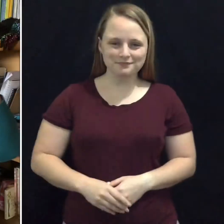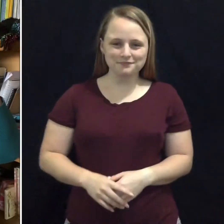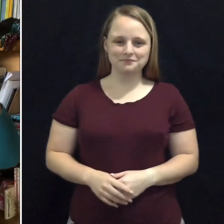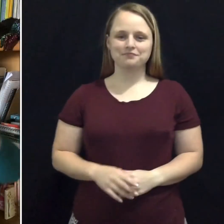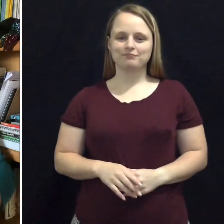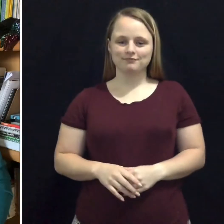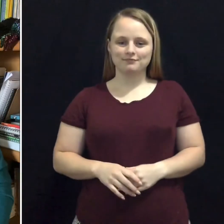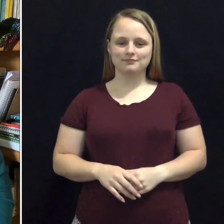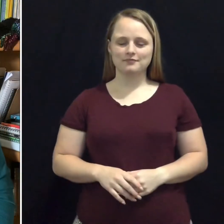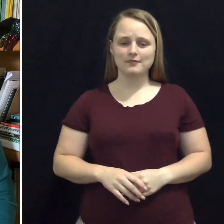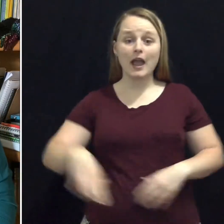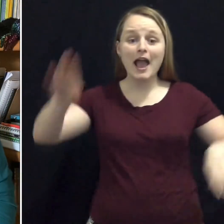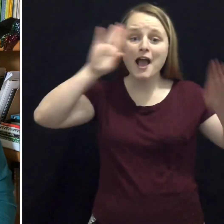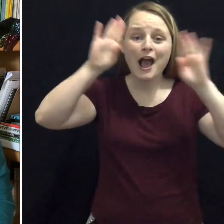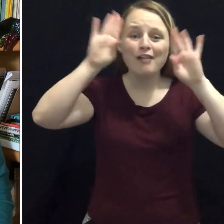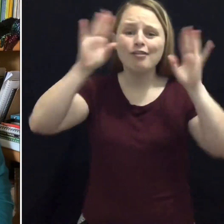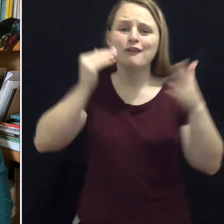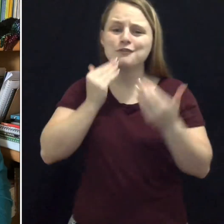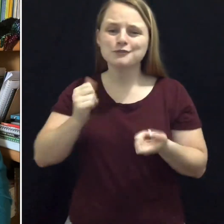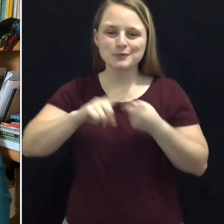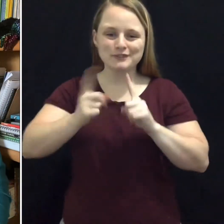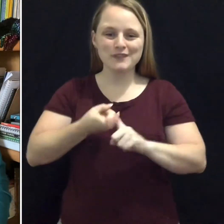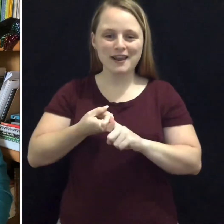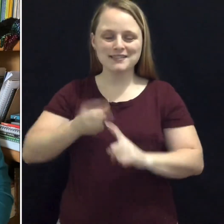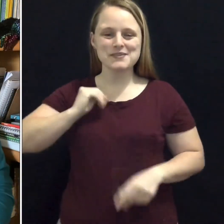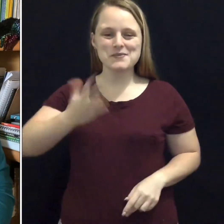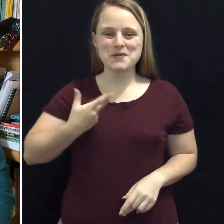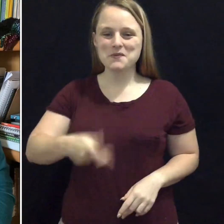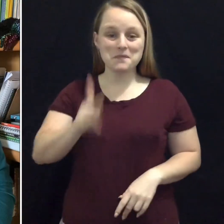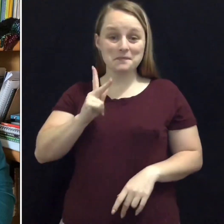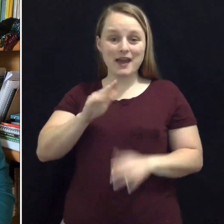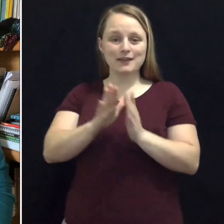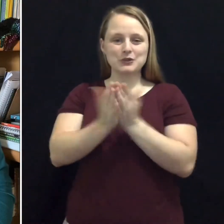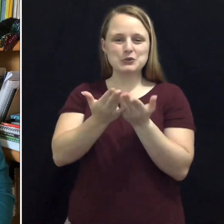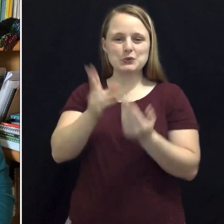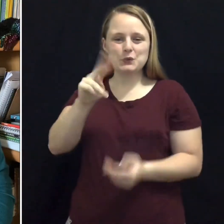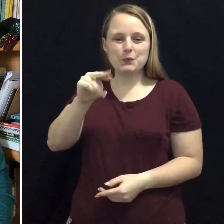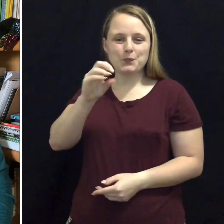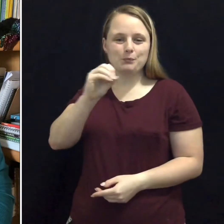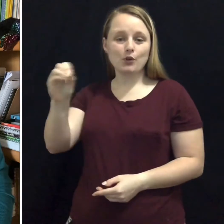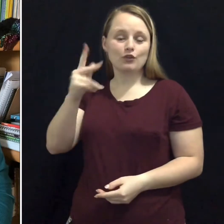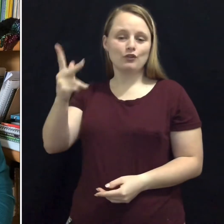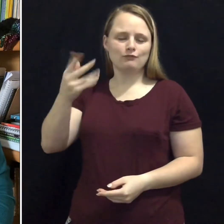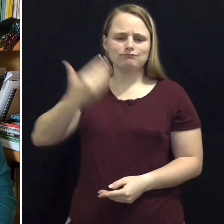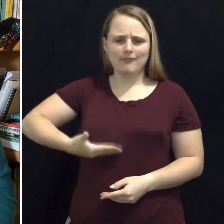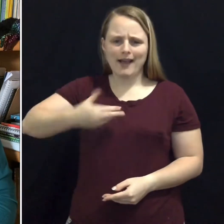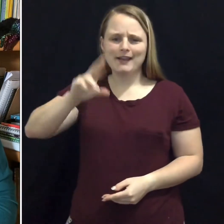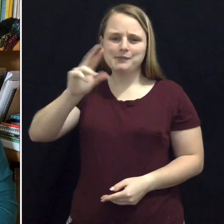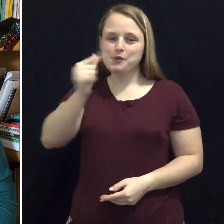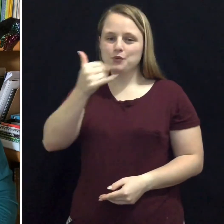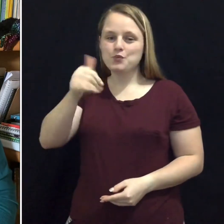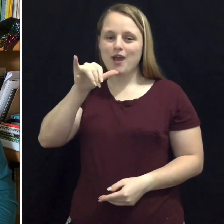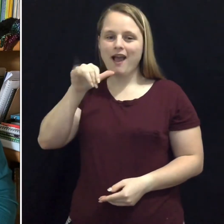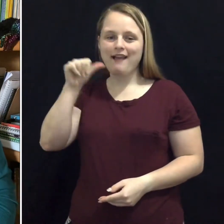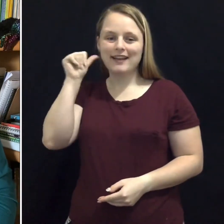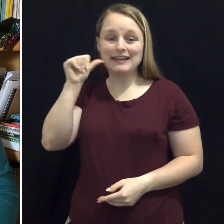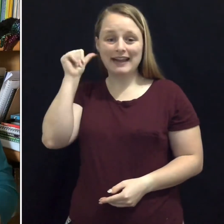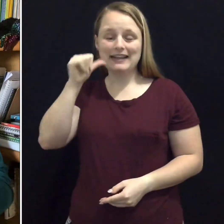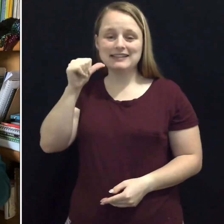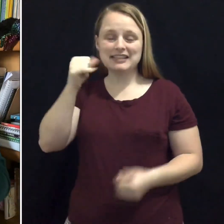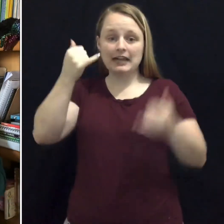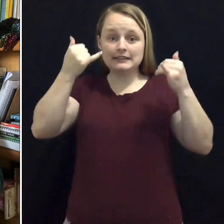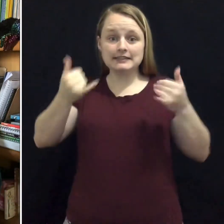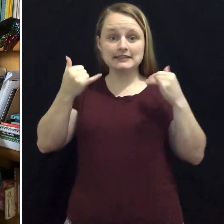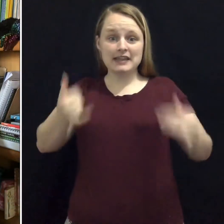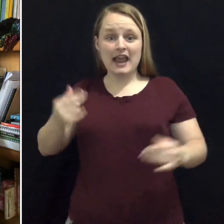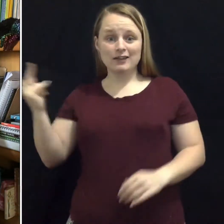Hello, my sweet friends! Welcome back to the Book Nook. I'm Raggedy Auntie, and today Auntie Potato